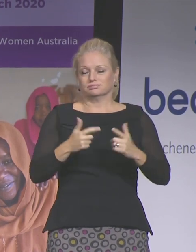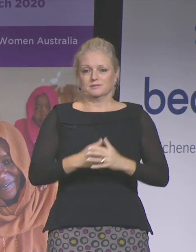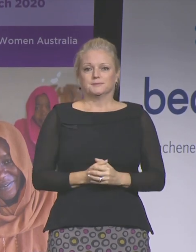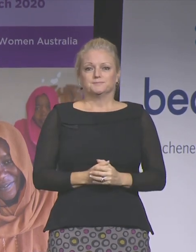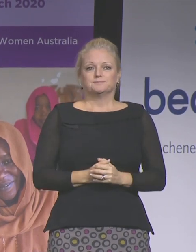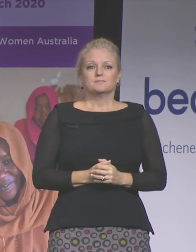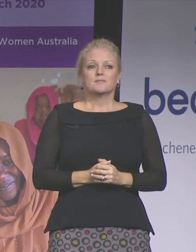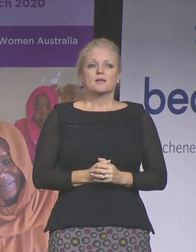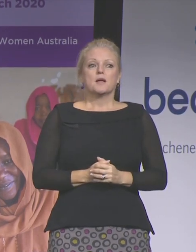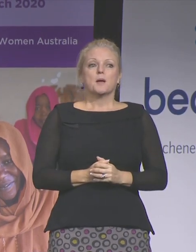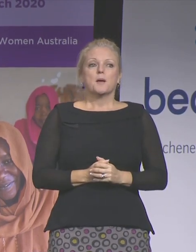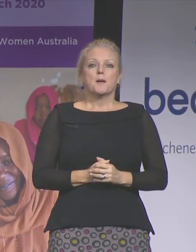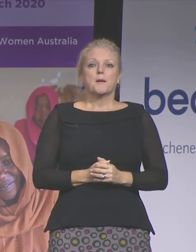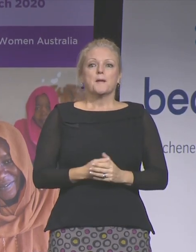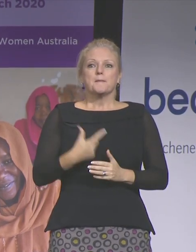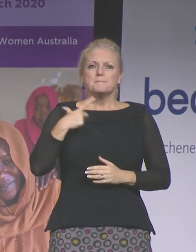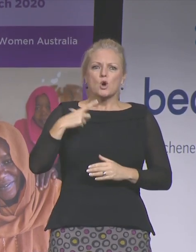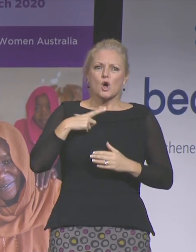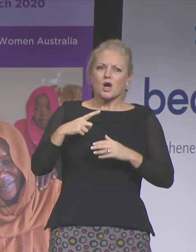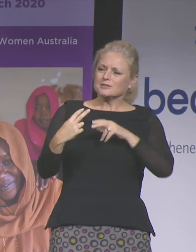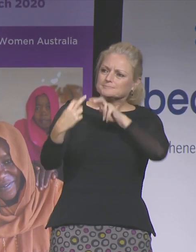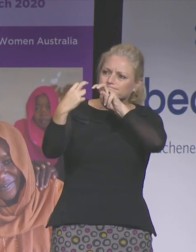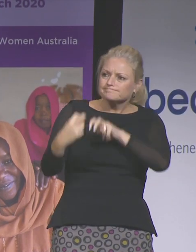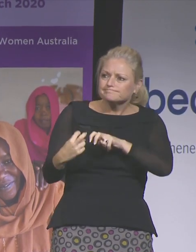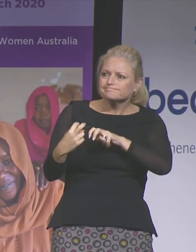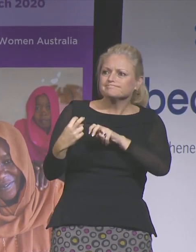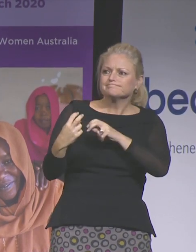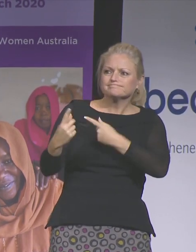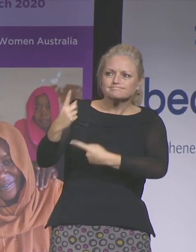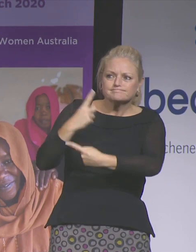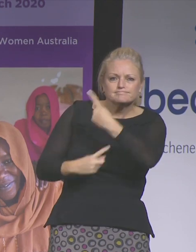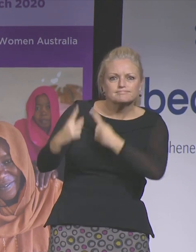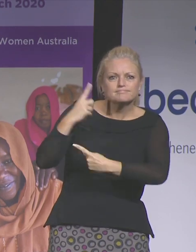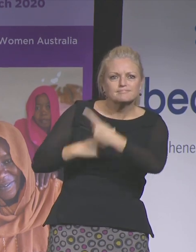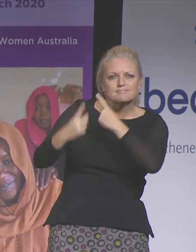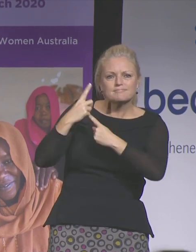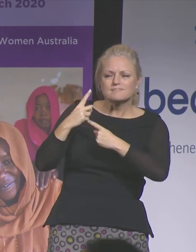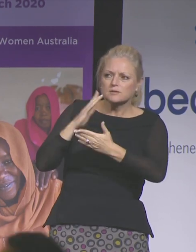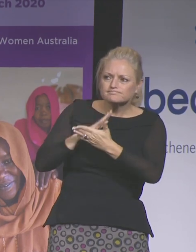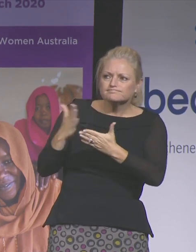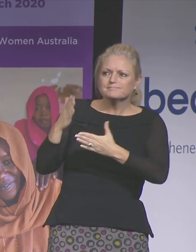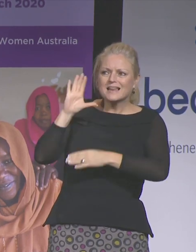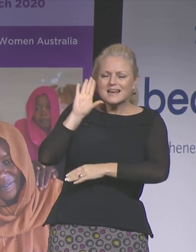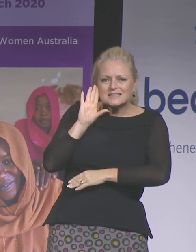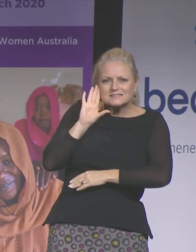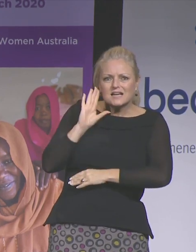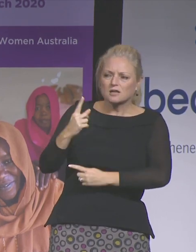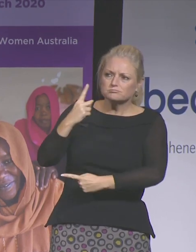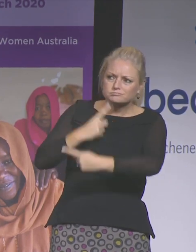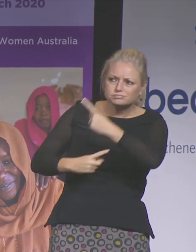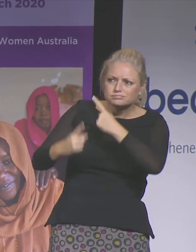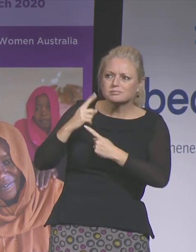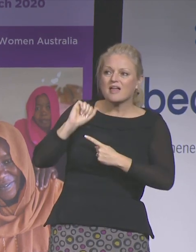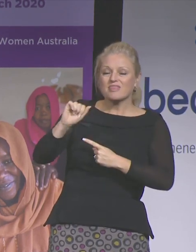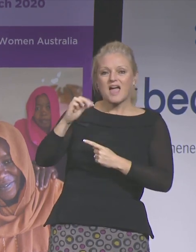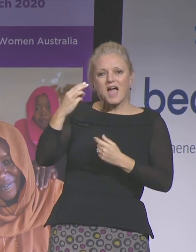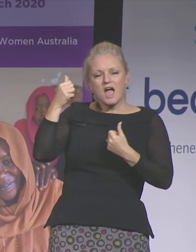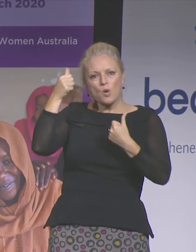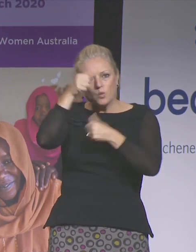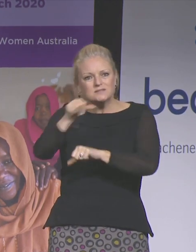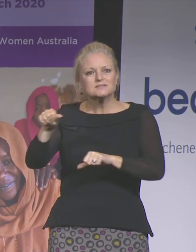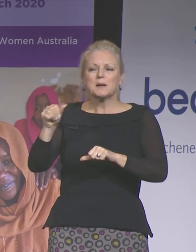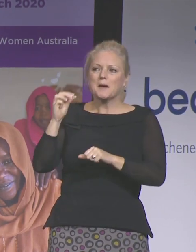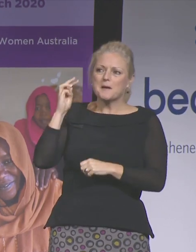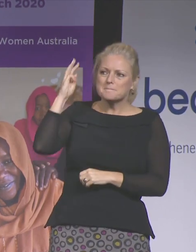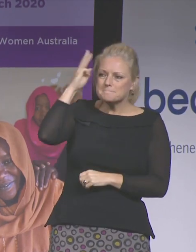mostly through listening closely to the stories of women, learning from their wisdom, learning